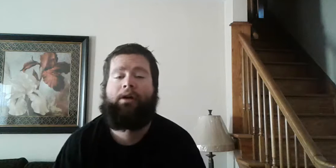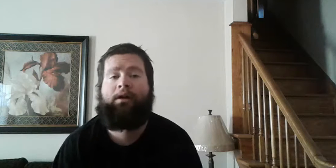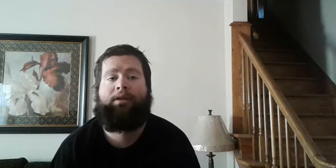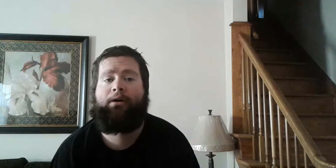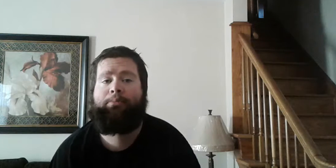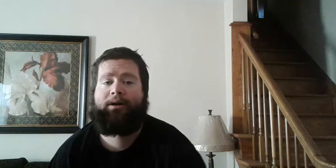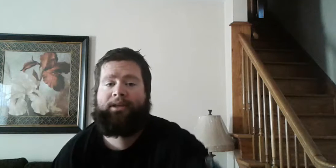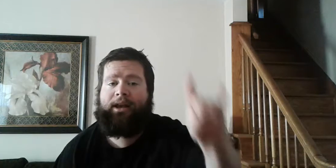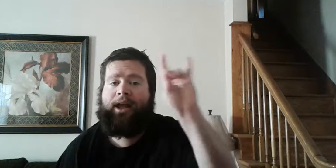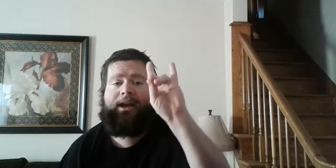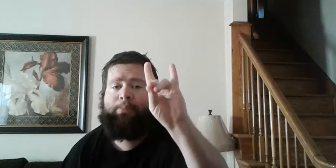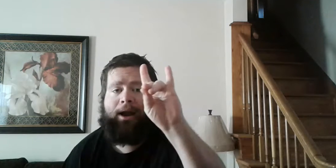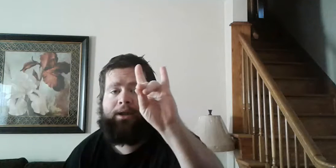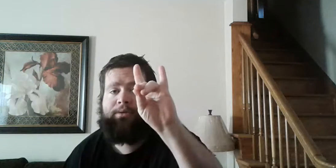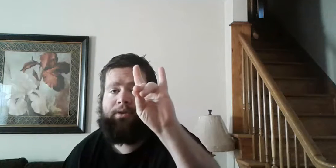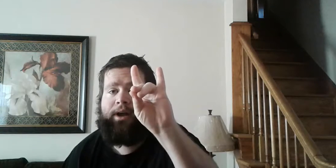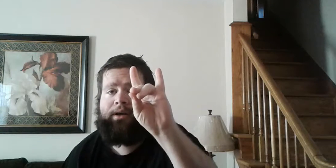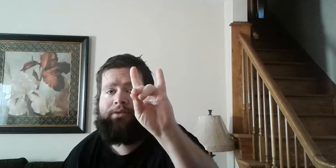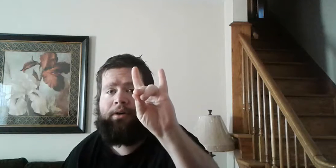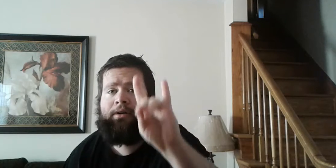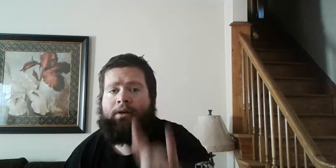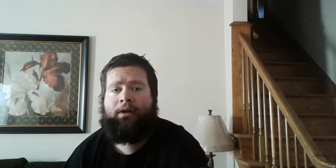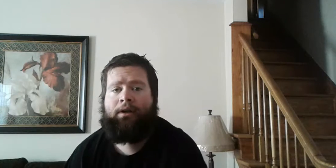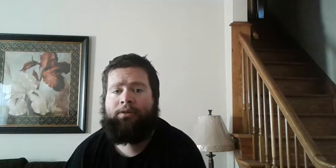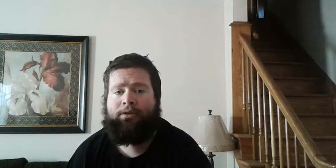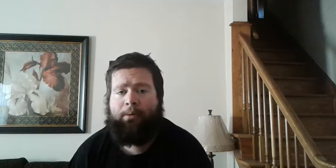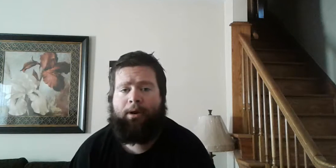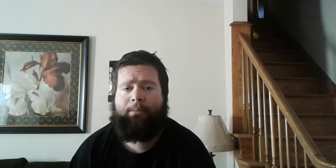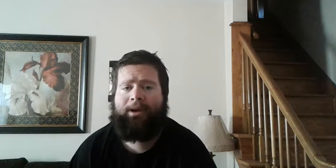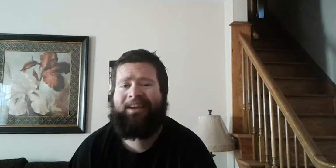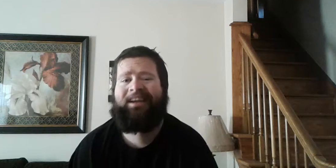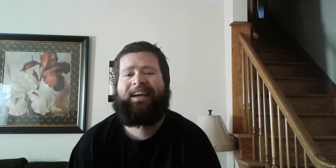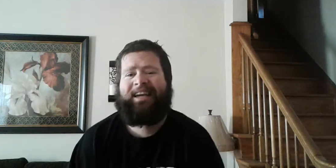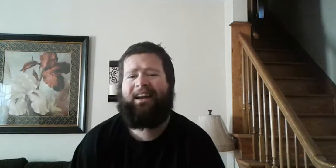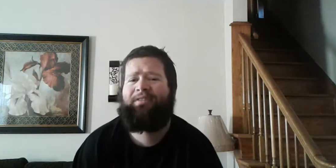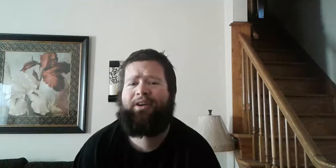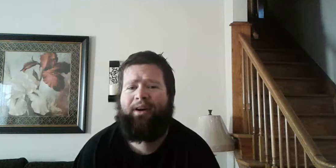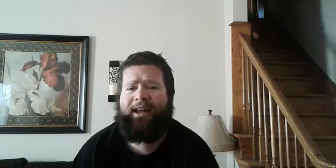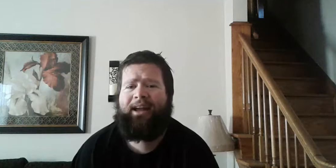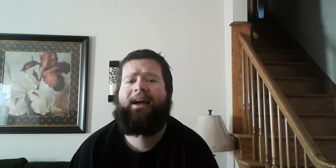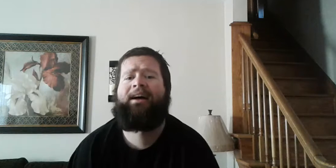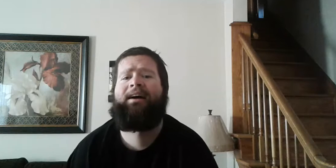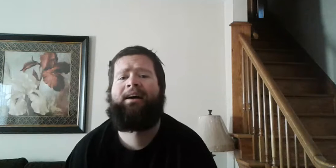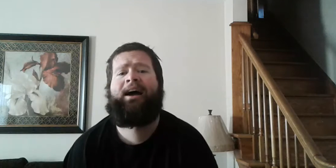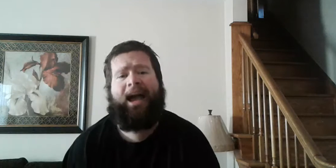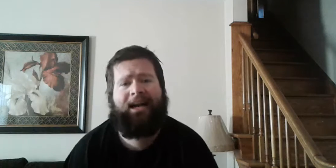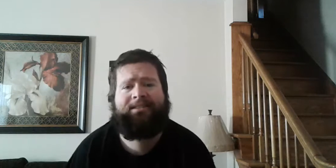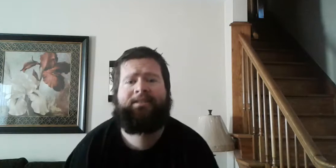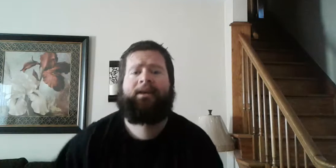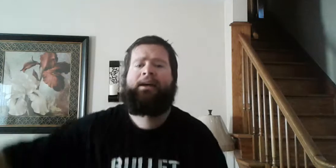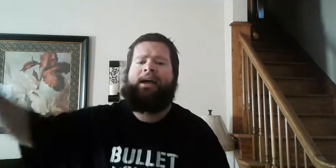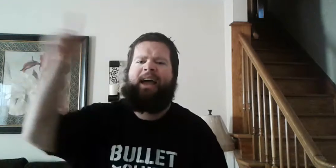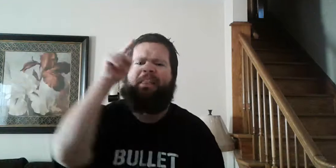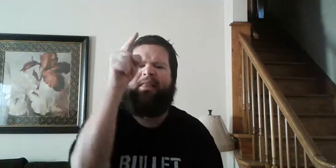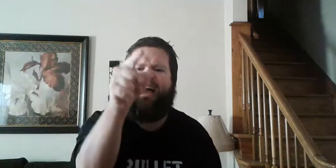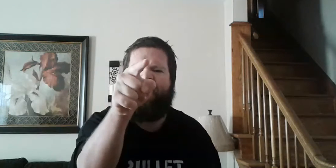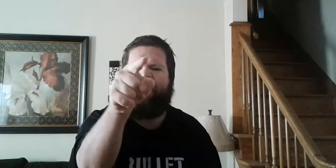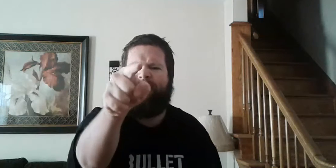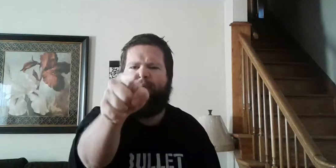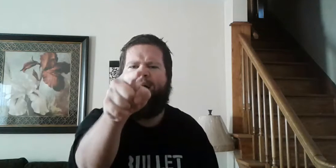young bucks and anybody using this the WWE get off your greedy ass and let them